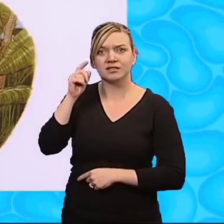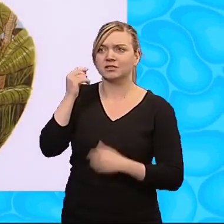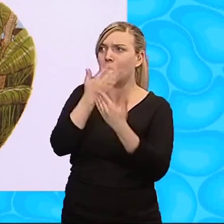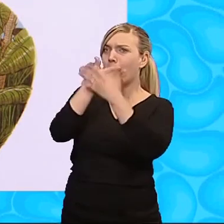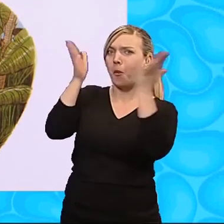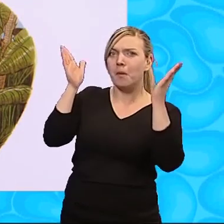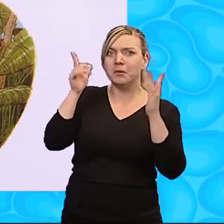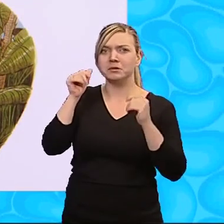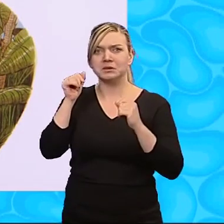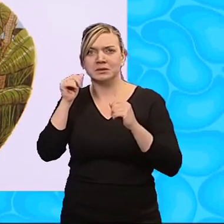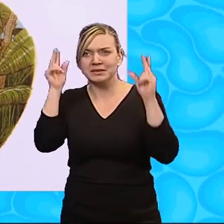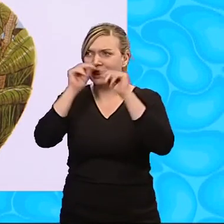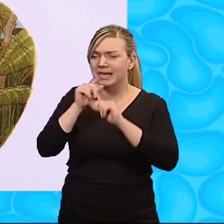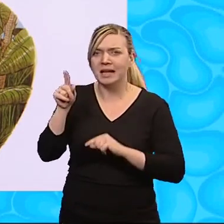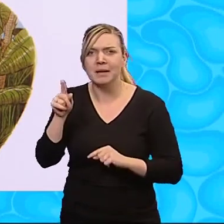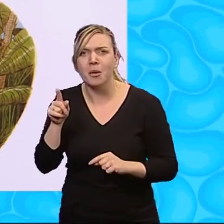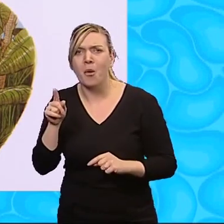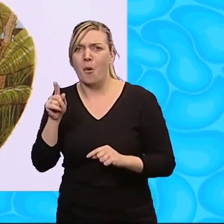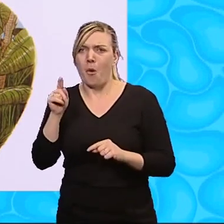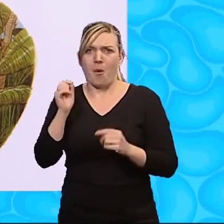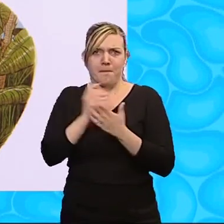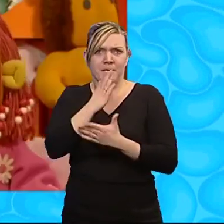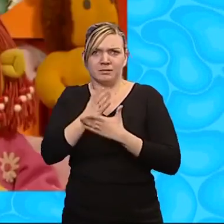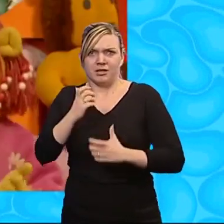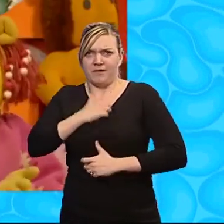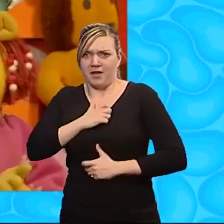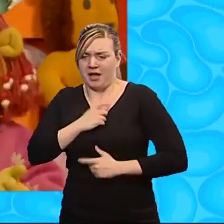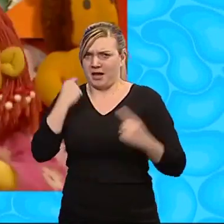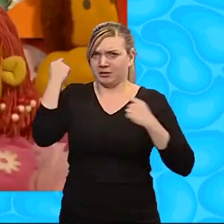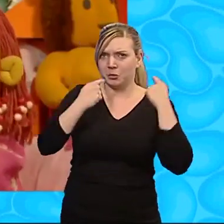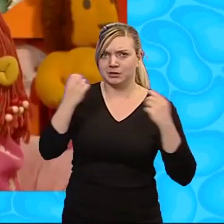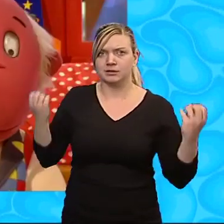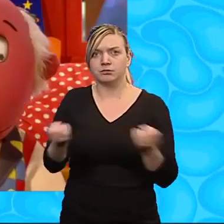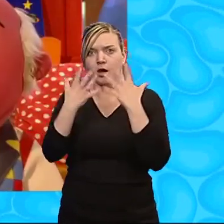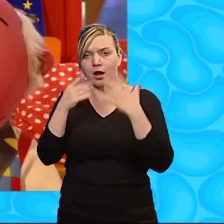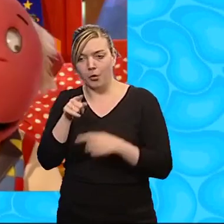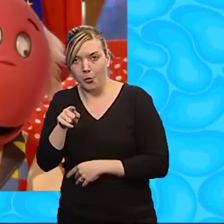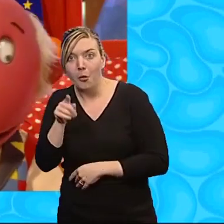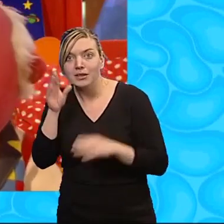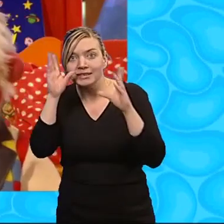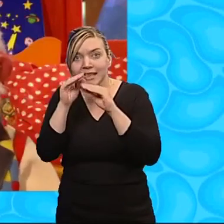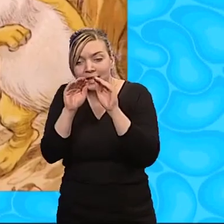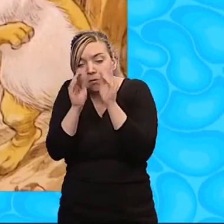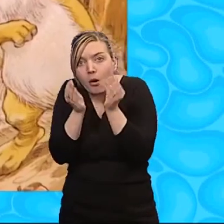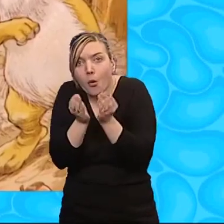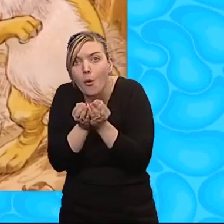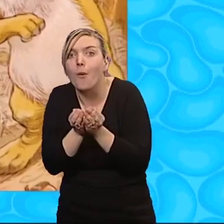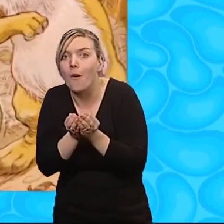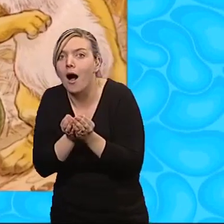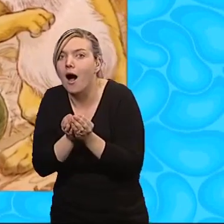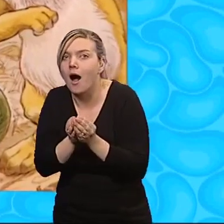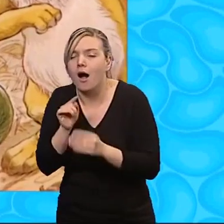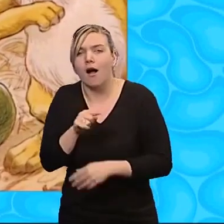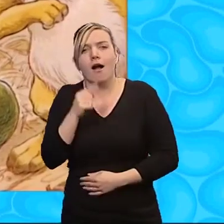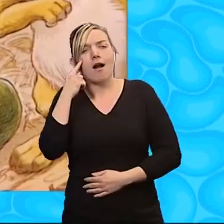No. How frightening and noisy it must be. How bright. He's sleeping in a ball. Oh, yes. In the corner of his